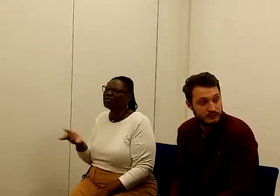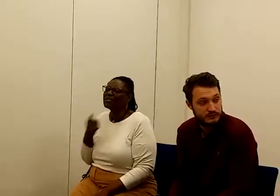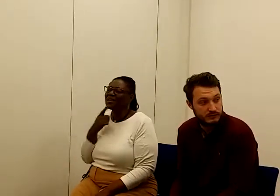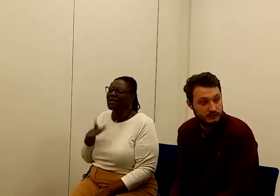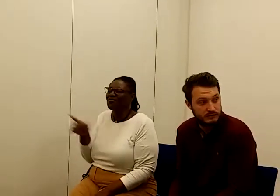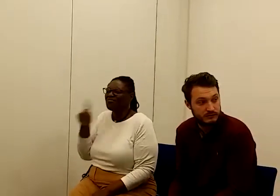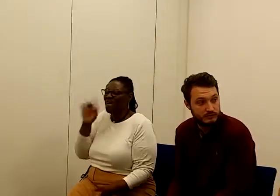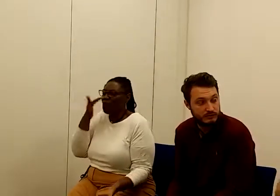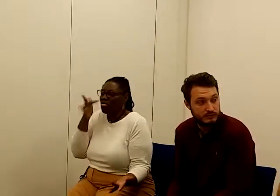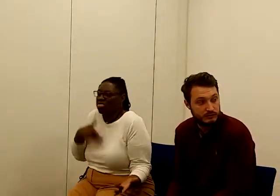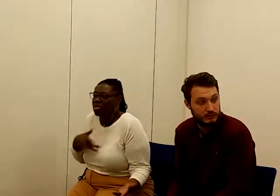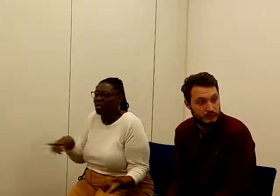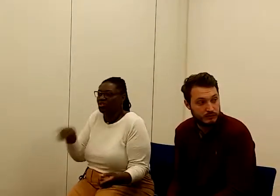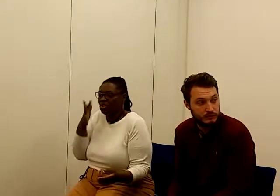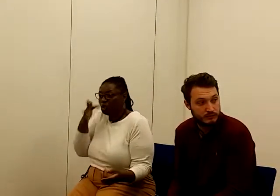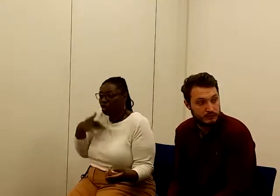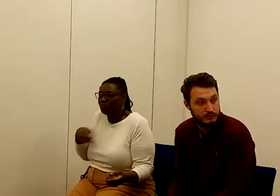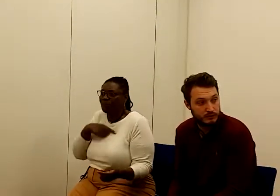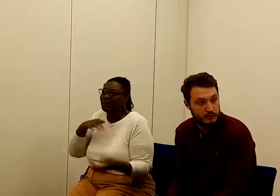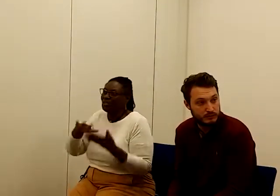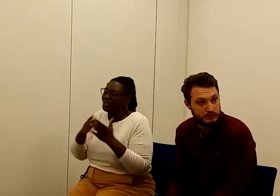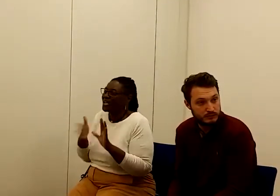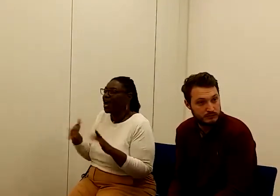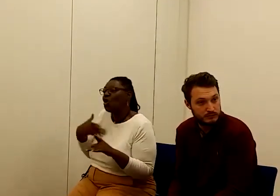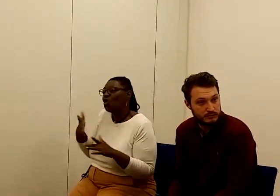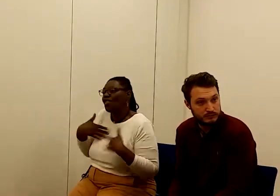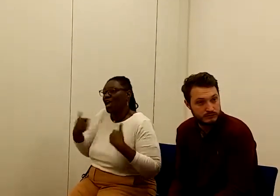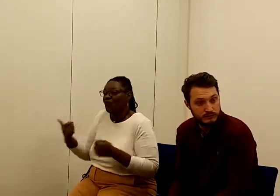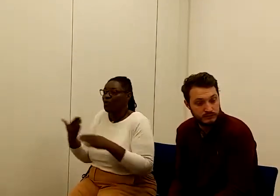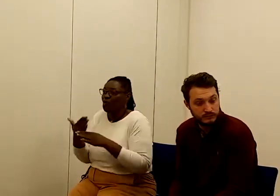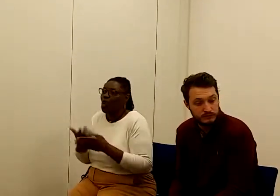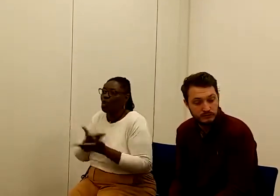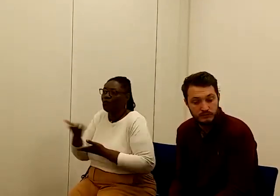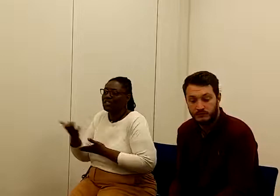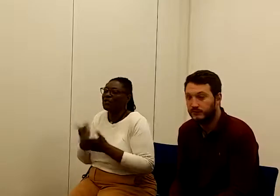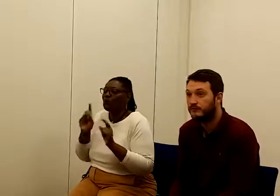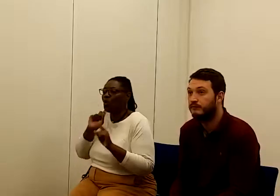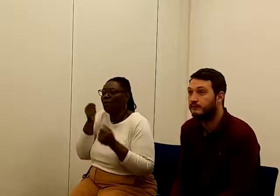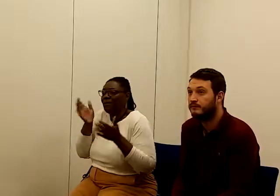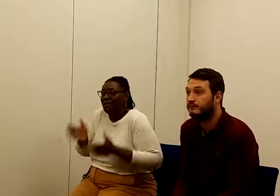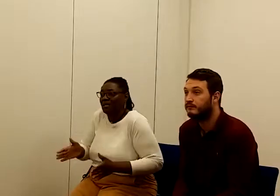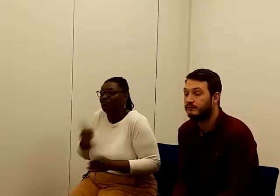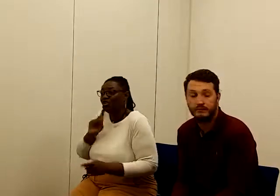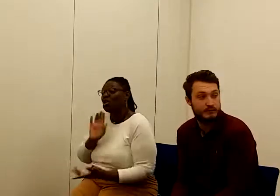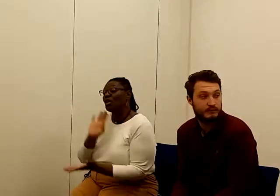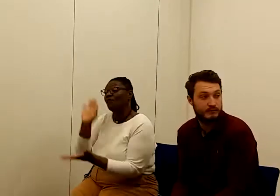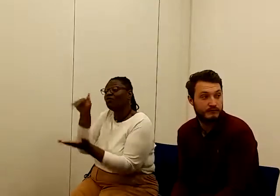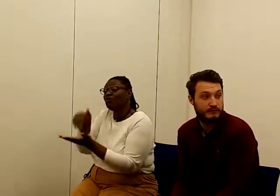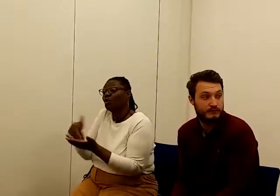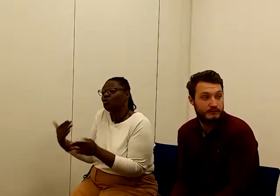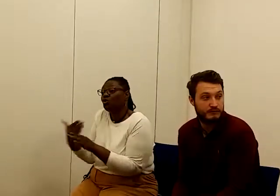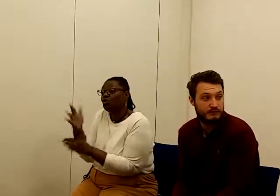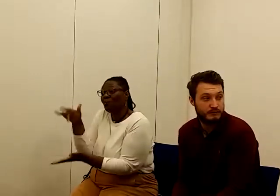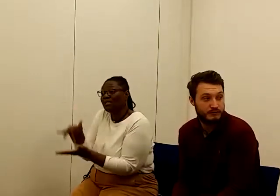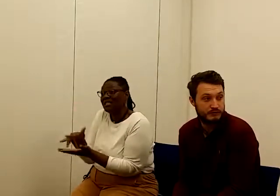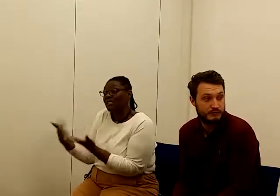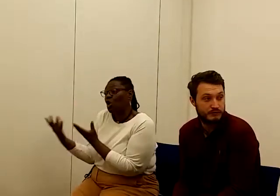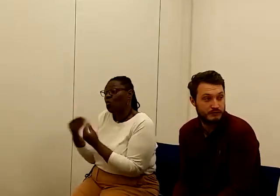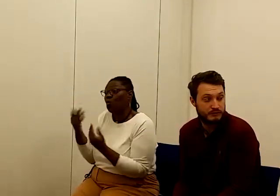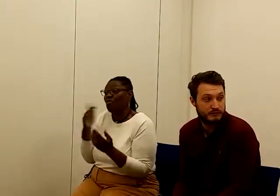reduce. Their health and work conversation is going to be mandatory. And we have to attend at the job centre with a work coach. And they're going